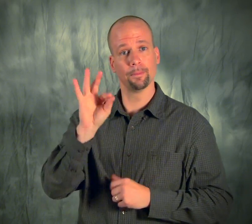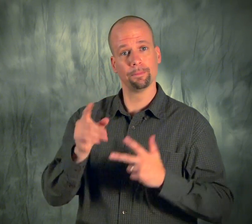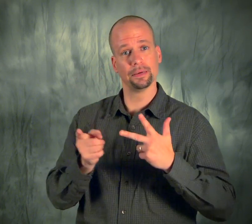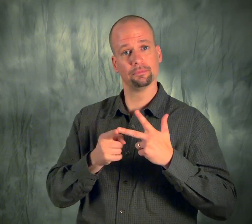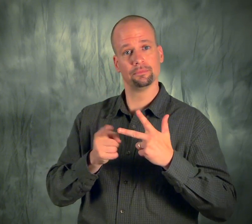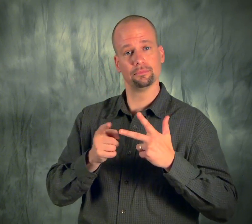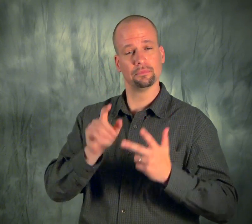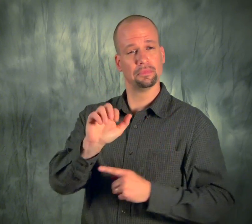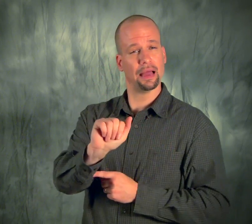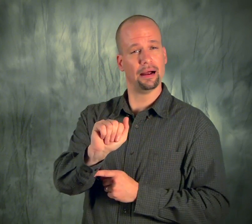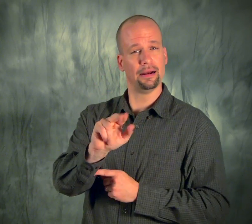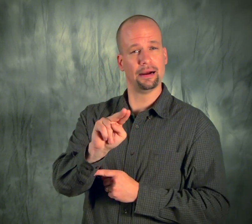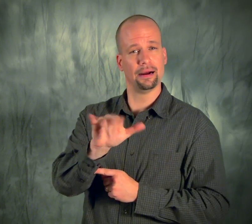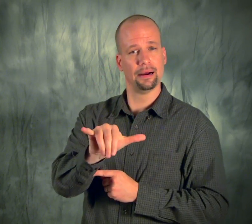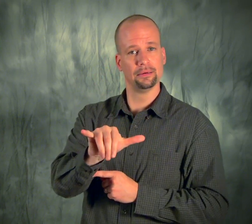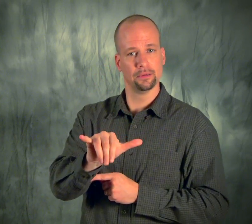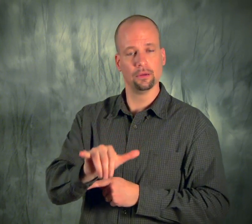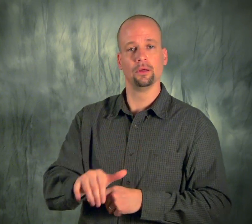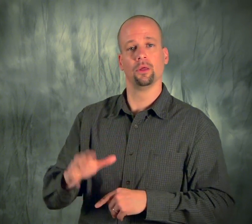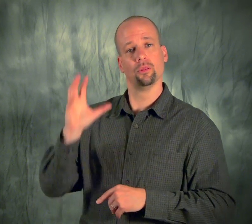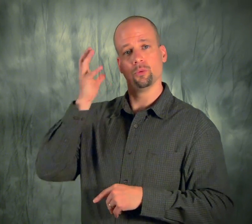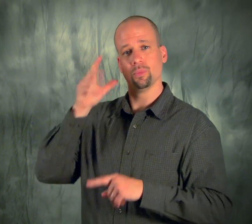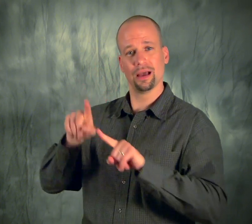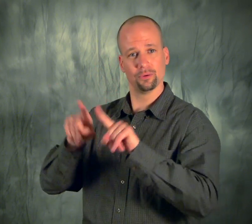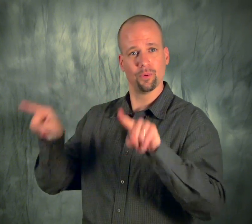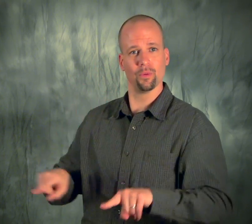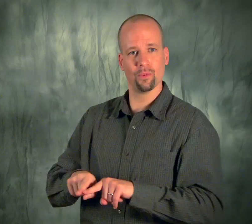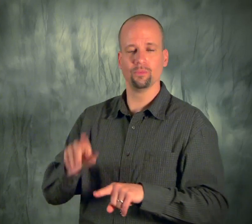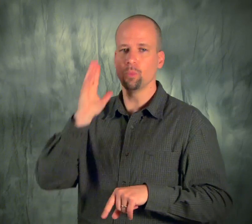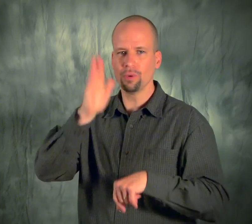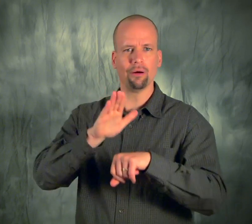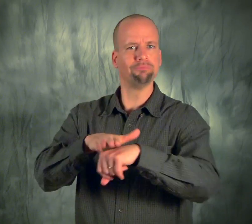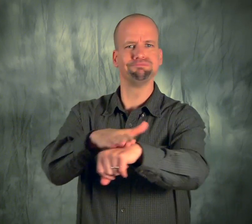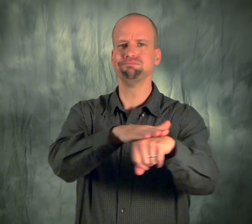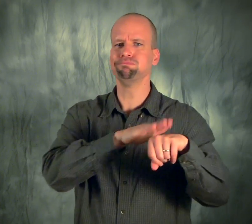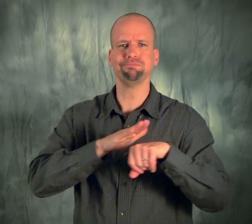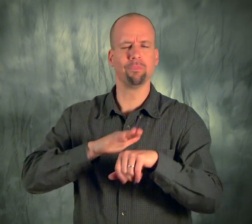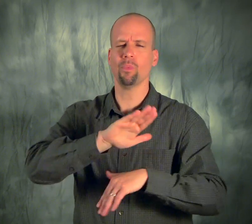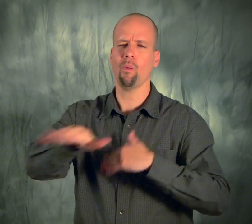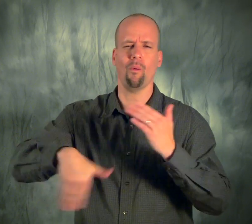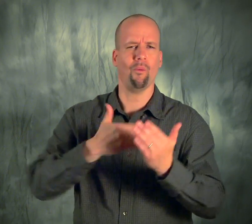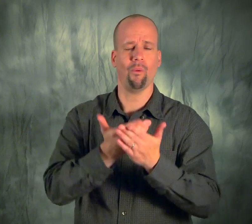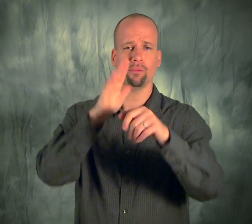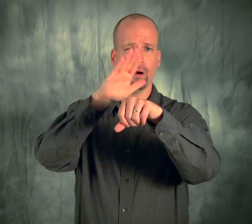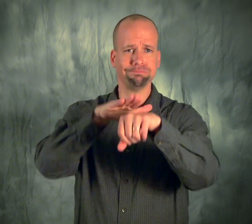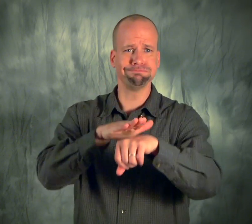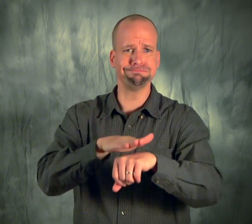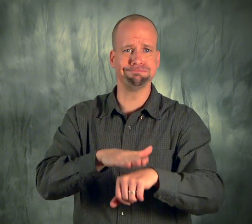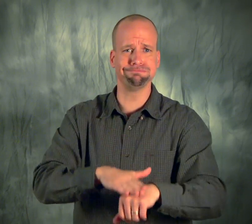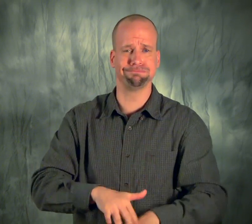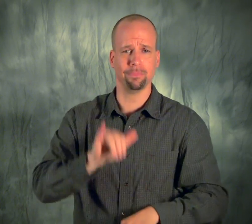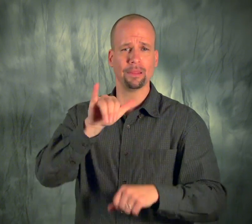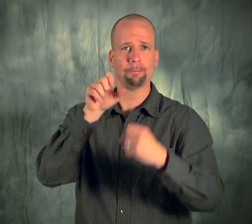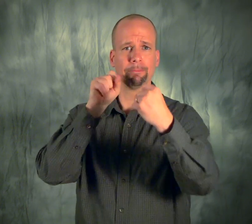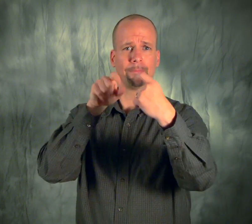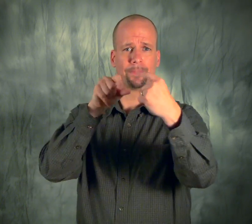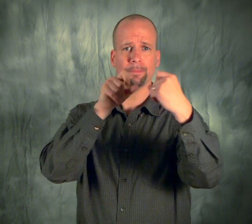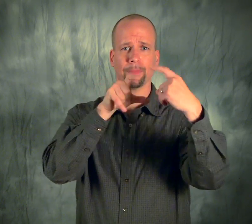If you choose any, the radio will alert you for all warnings that come across your radio transmitter.